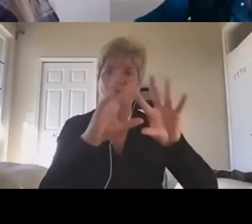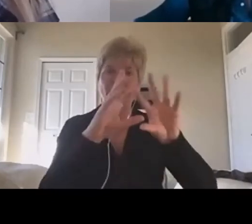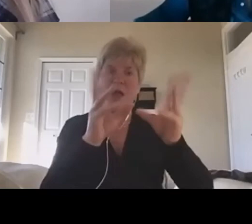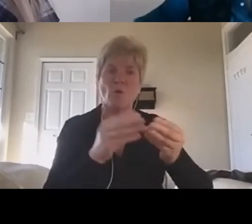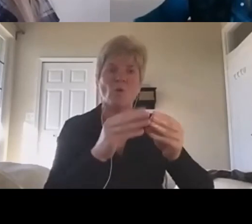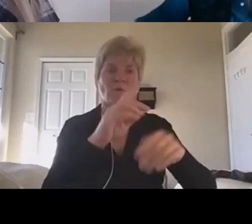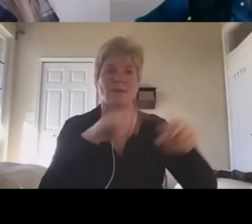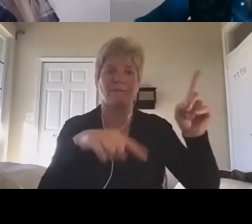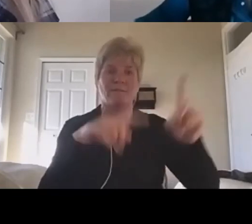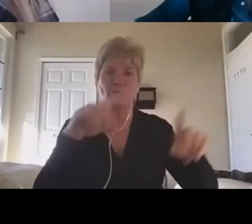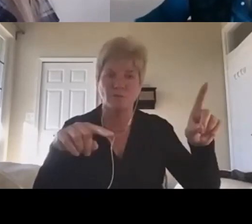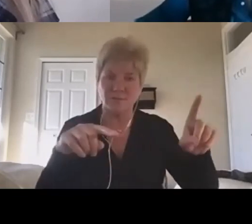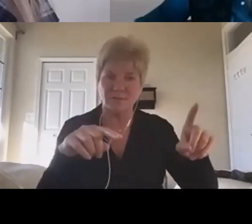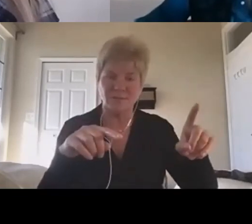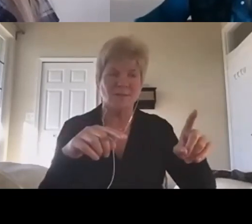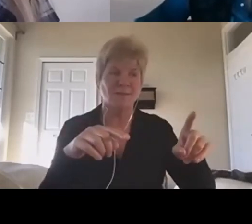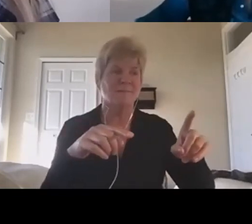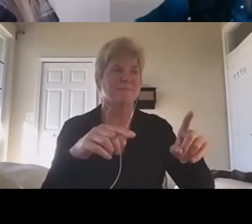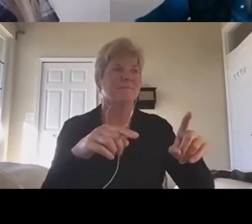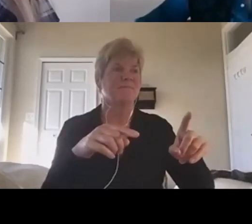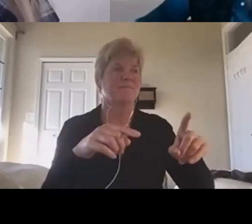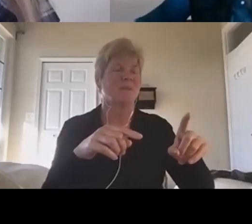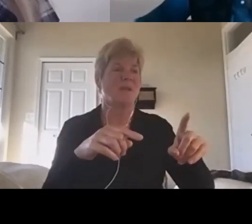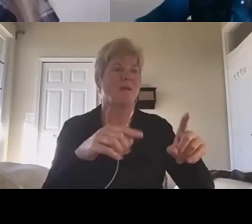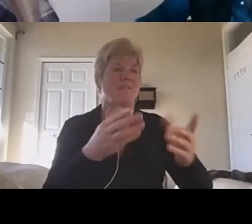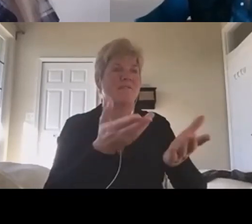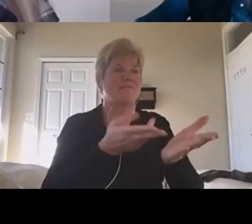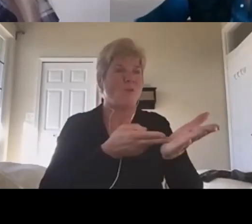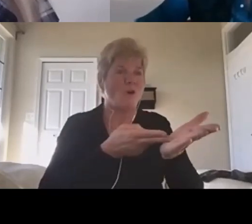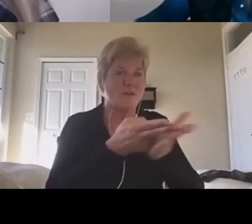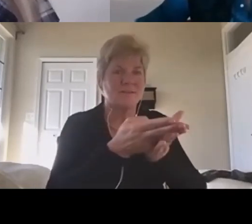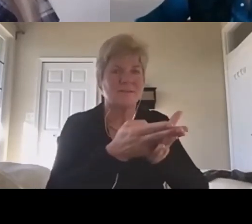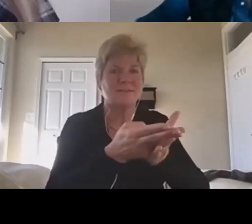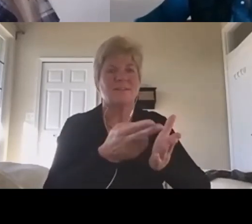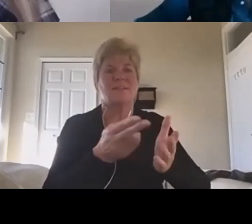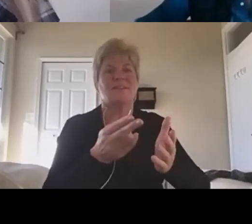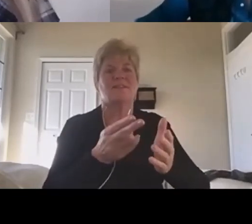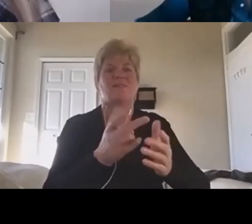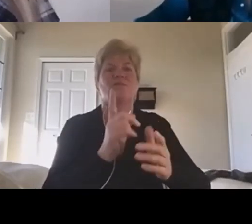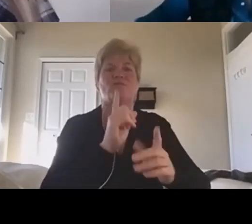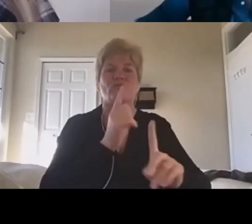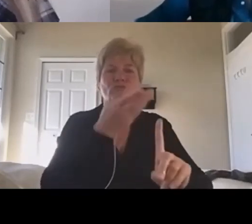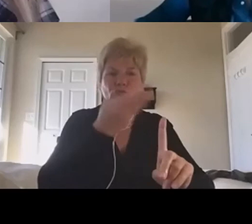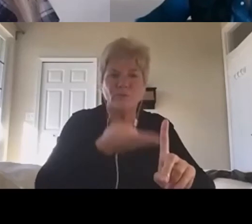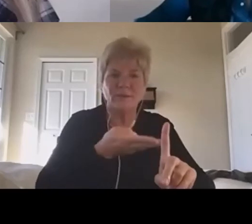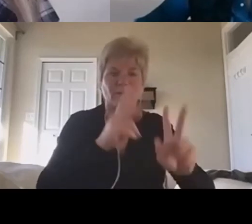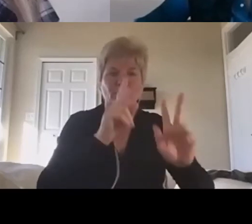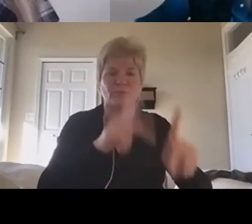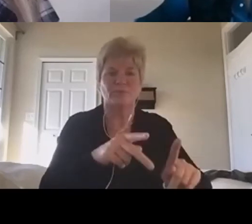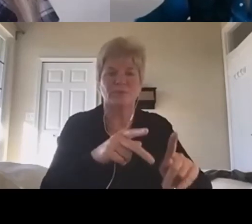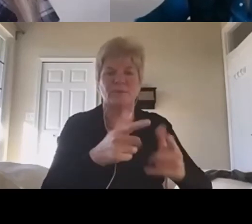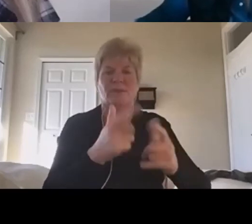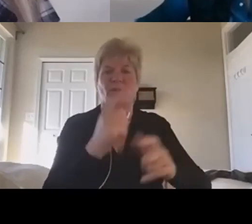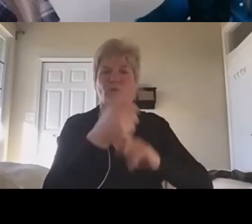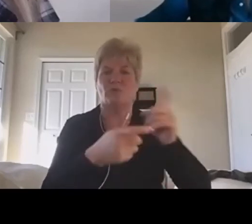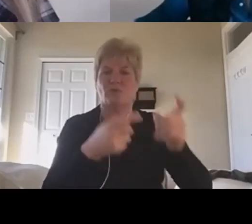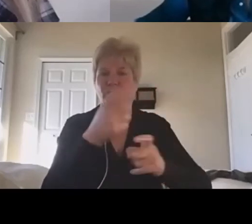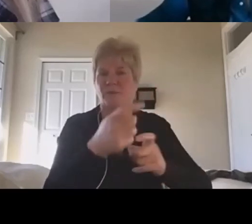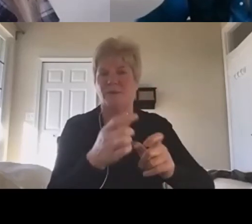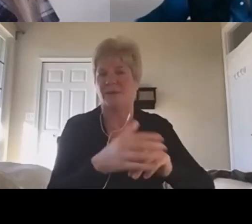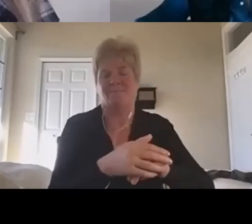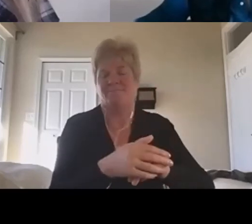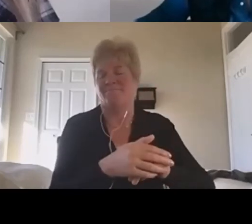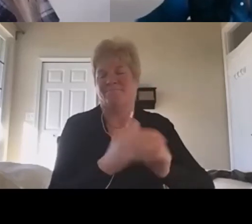of authenticity that you contribute, that's not